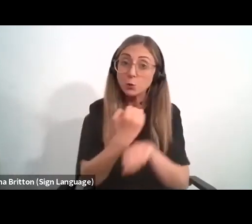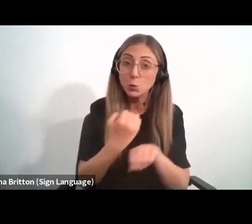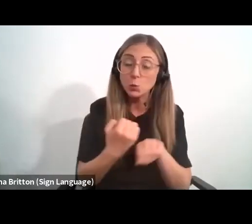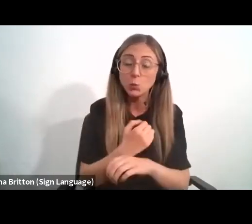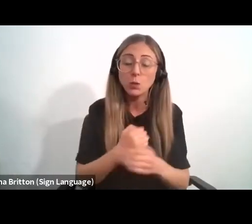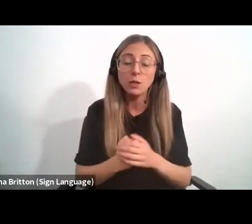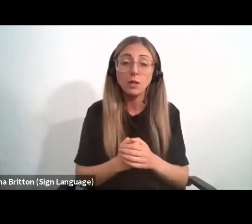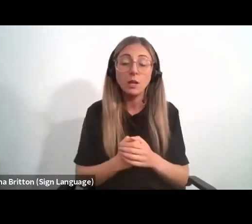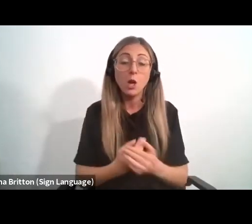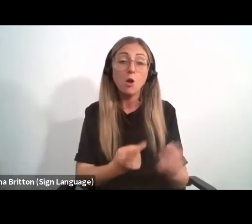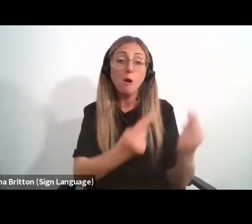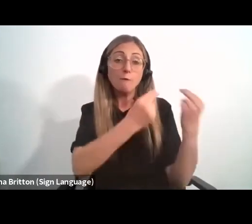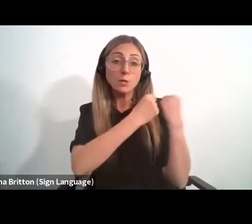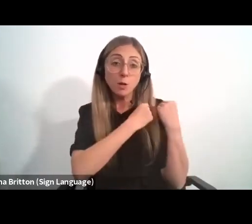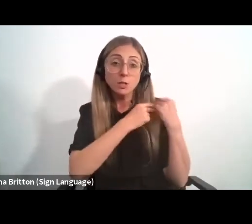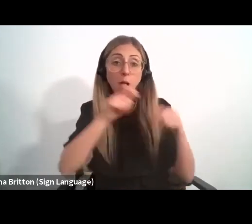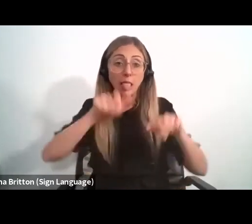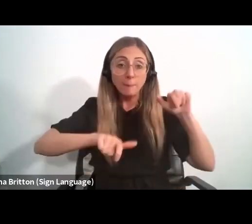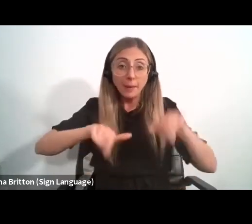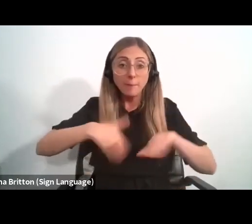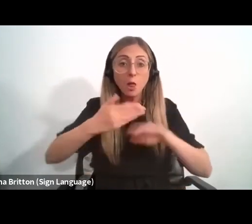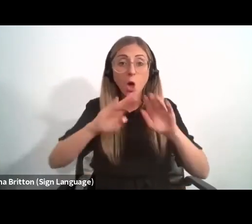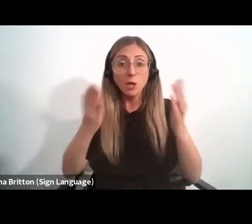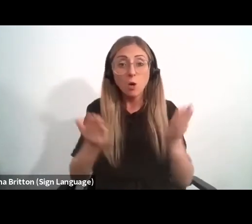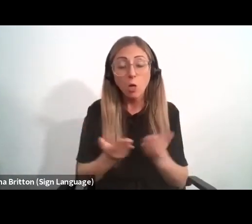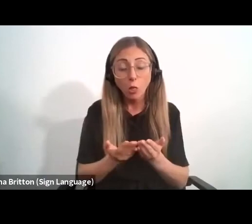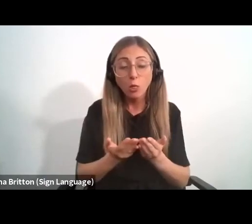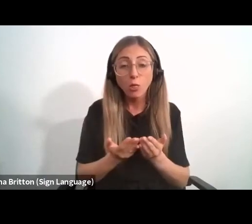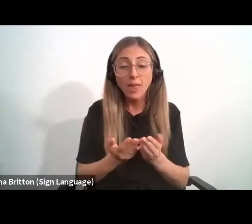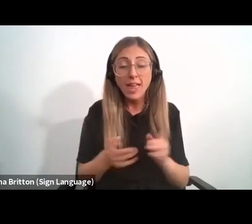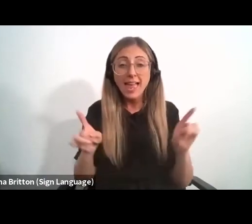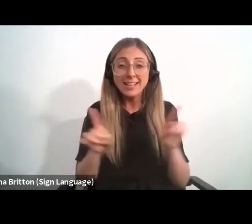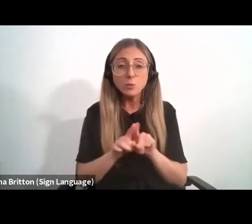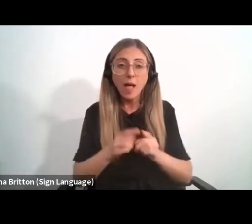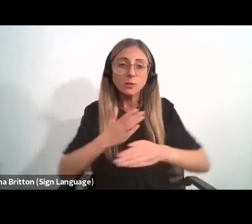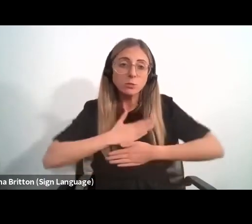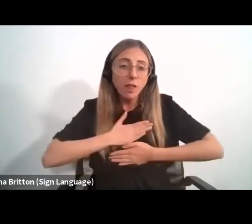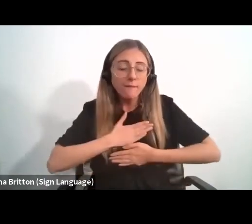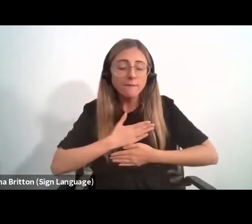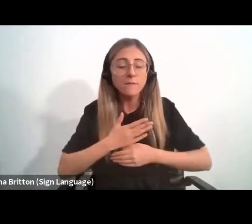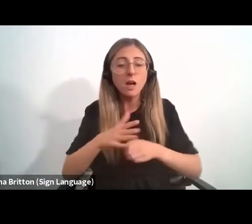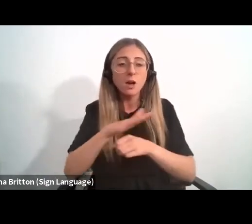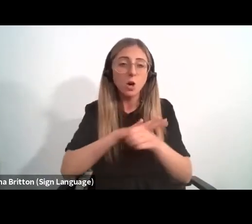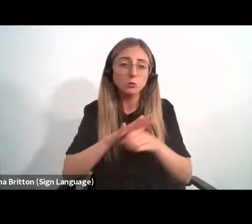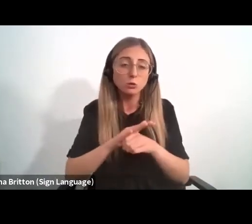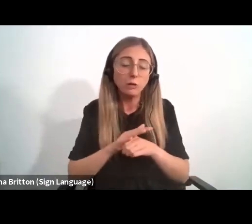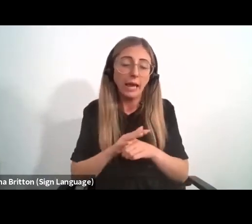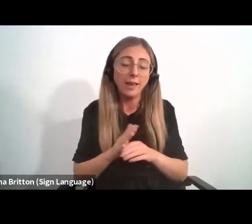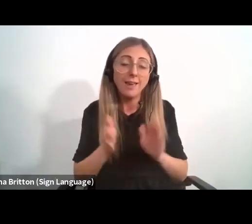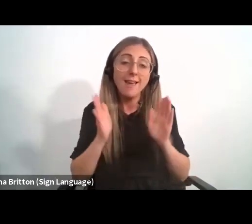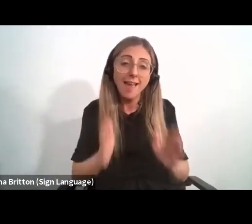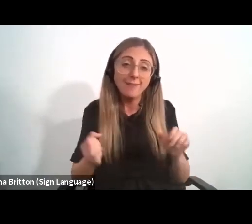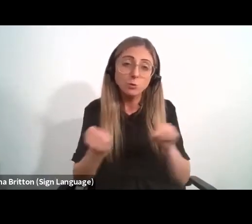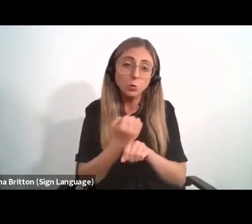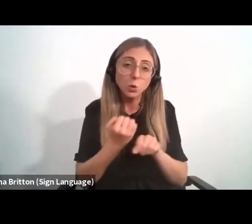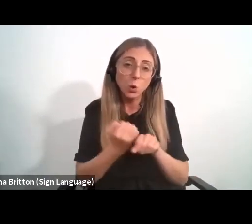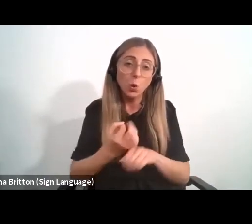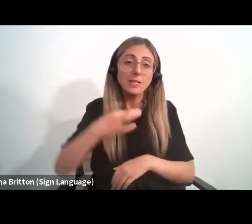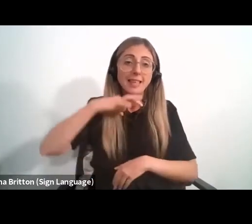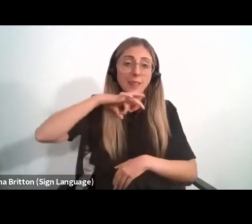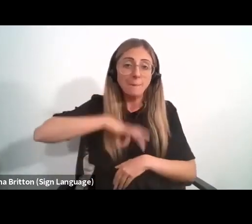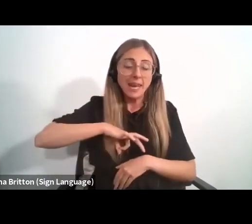responsible stewards of the earth, and specifically for our beloved continent. It must be done so that the benefits of